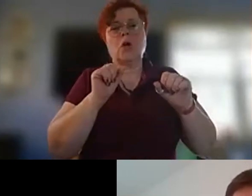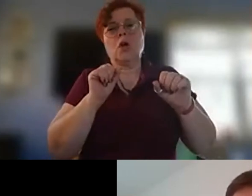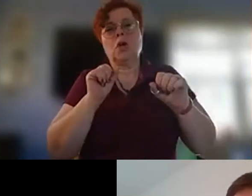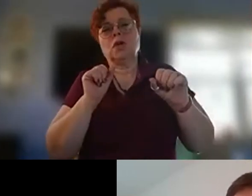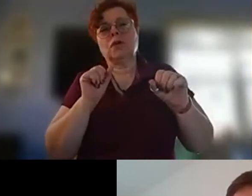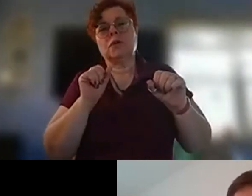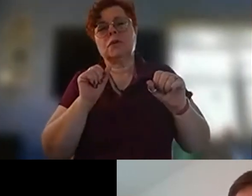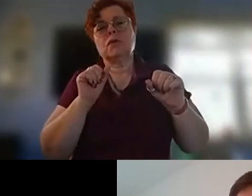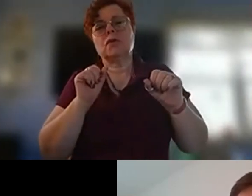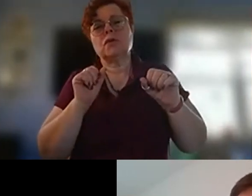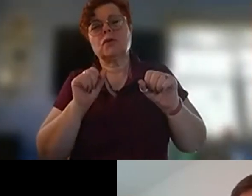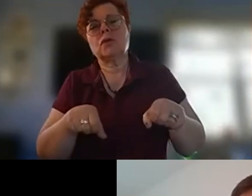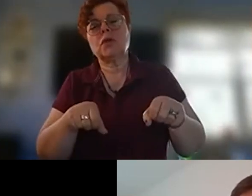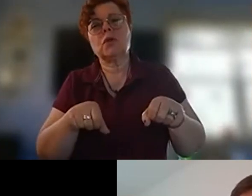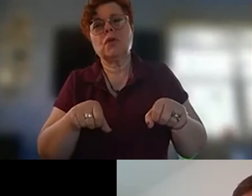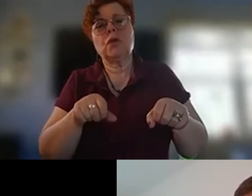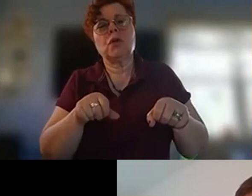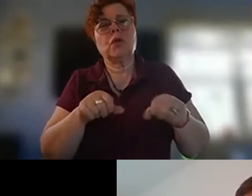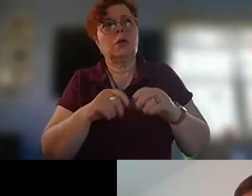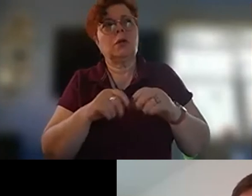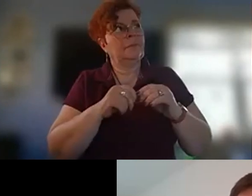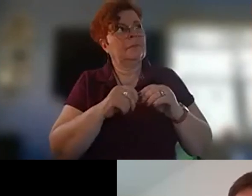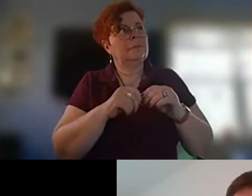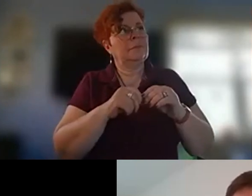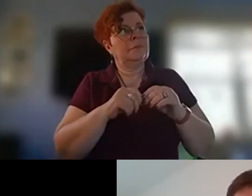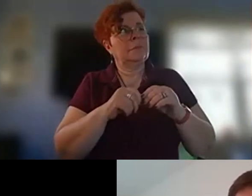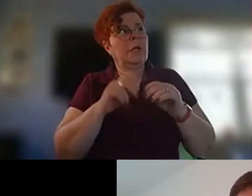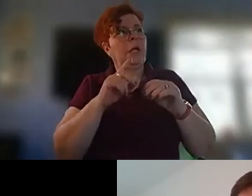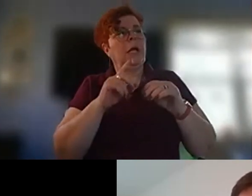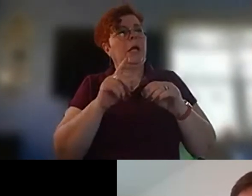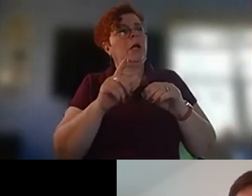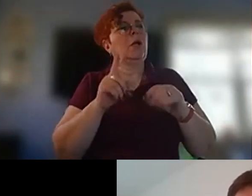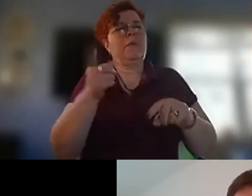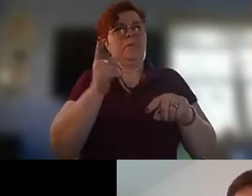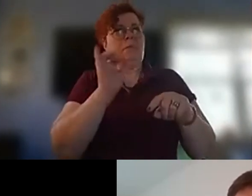uh suck the the the the the the importance out of it out of the uh um